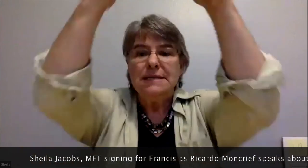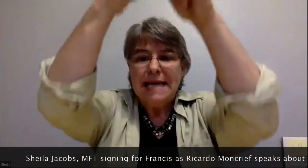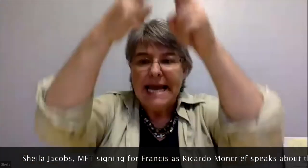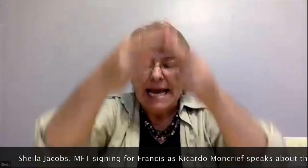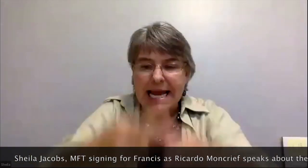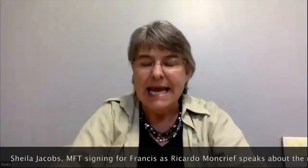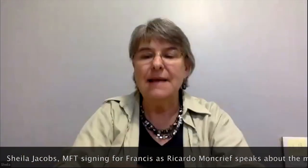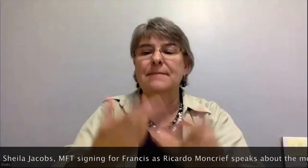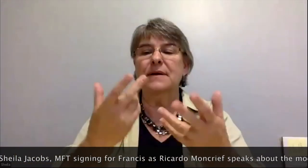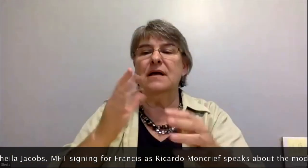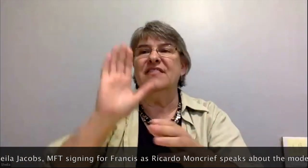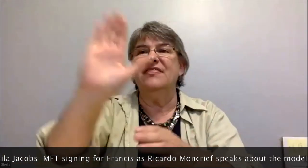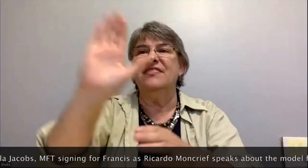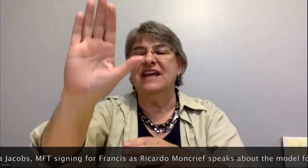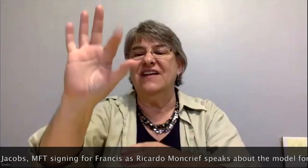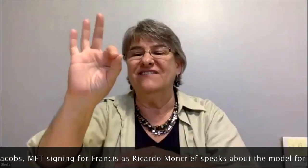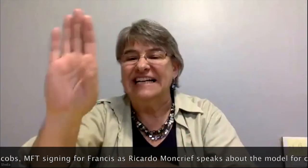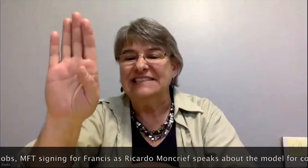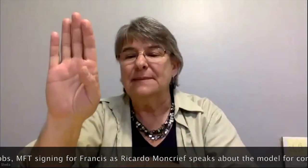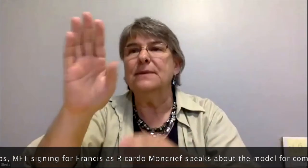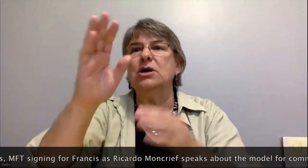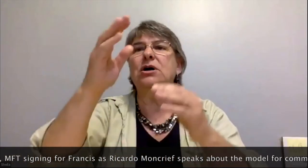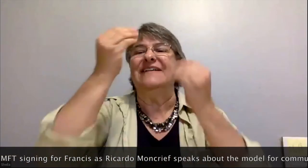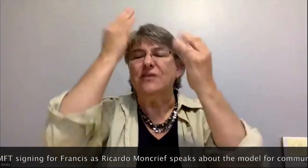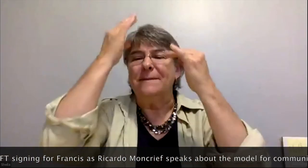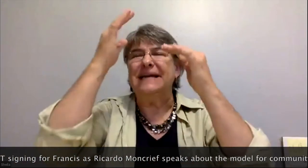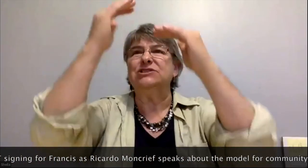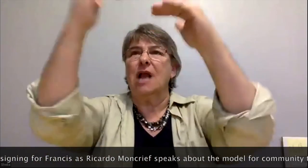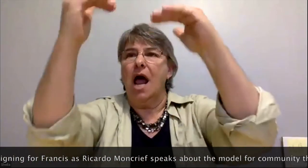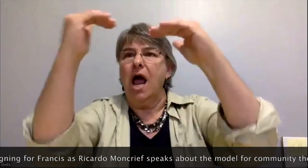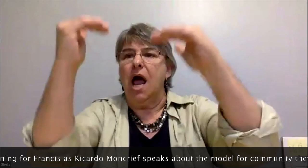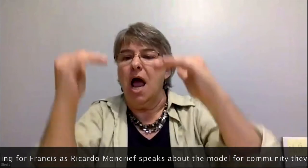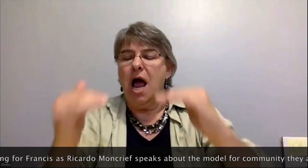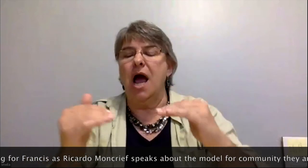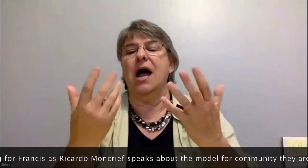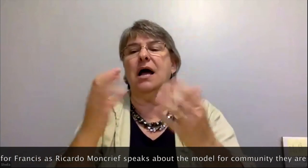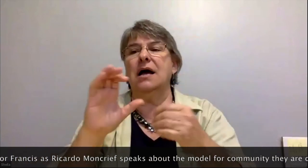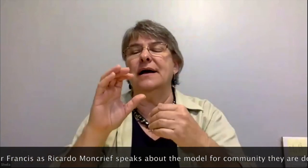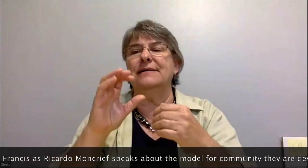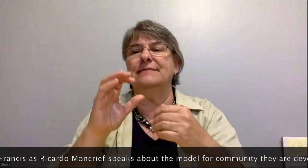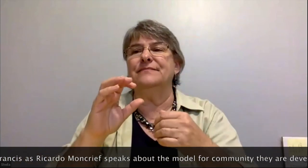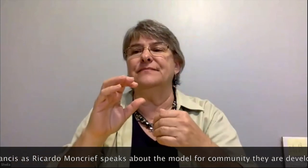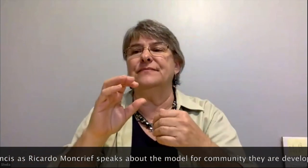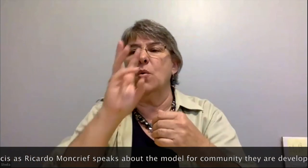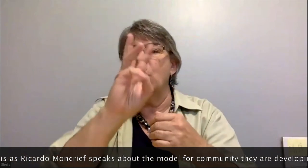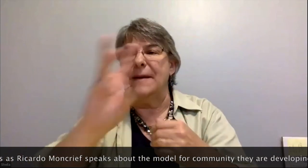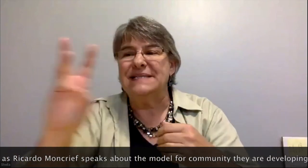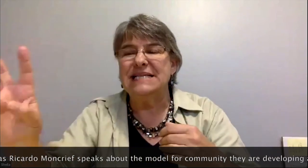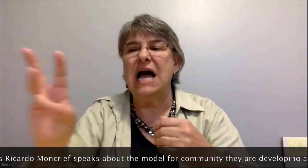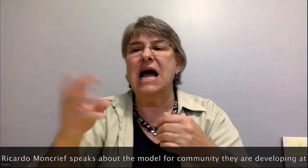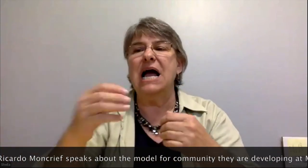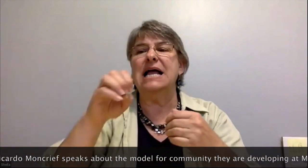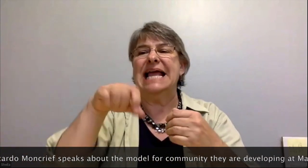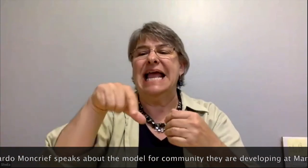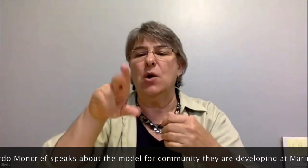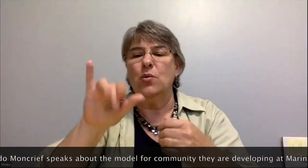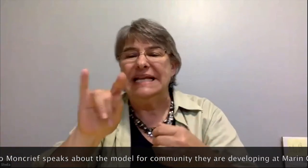facebook uh uh the second part of it would list the equity components in their